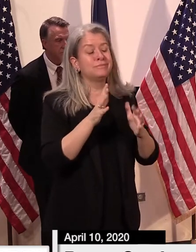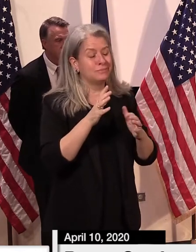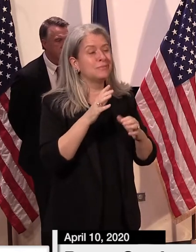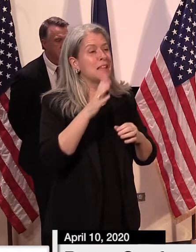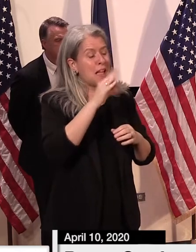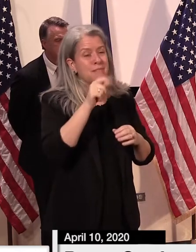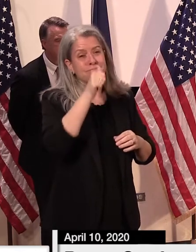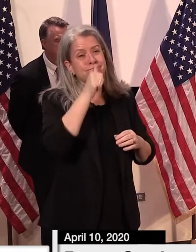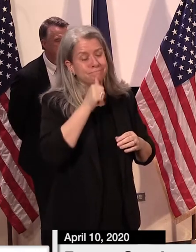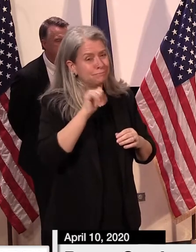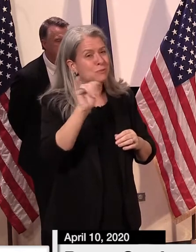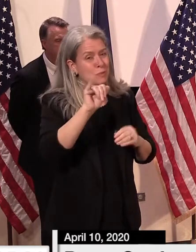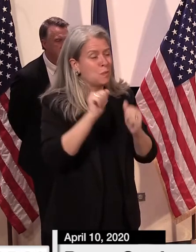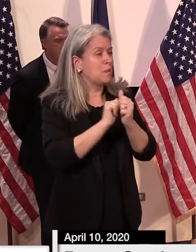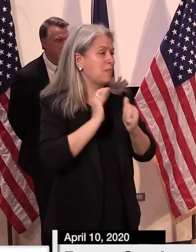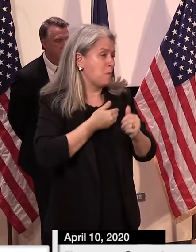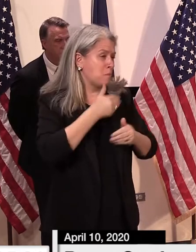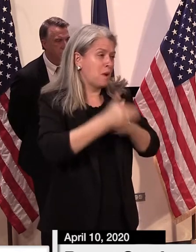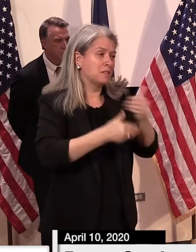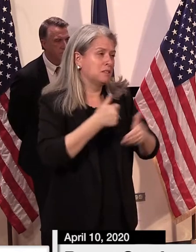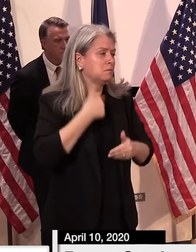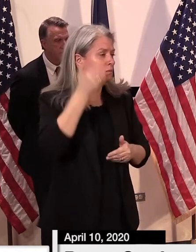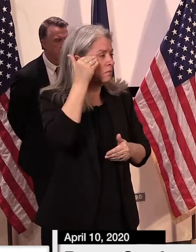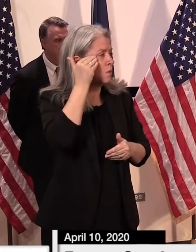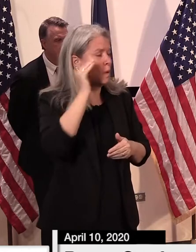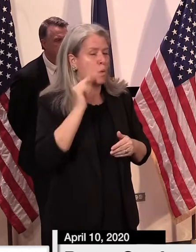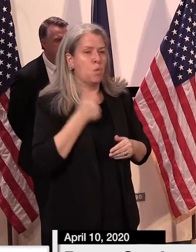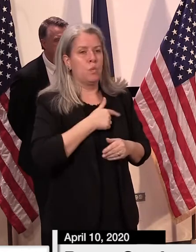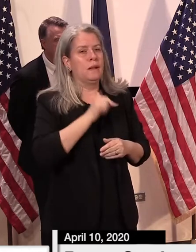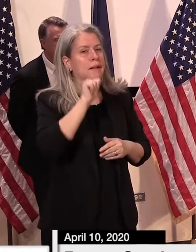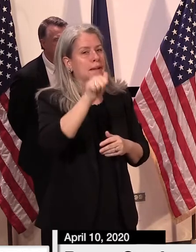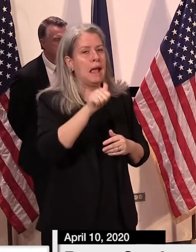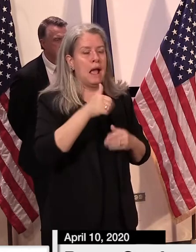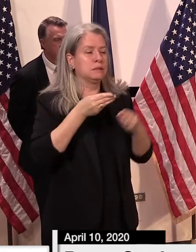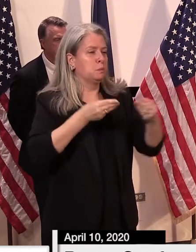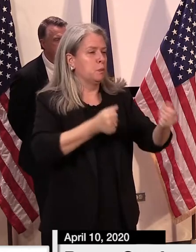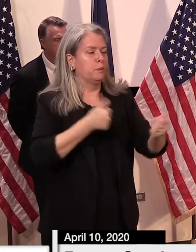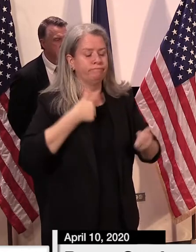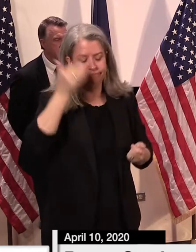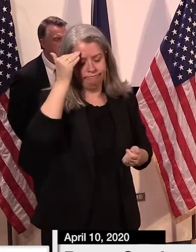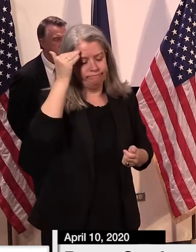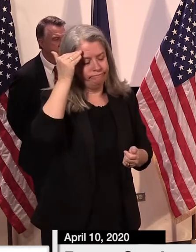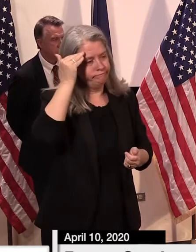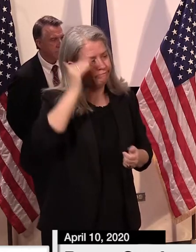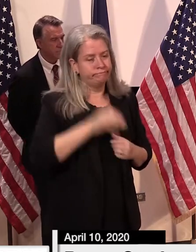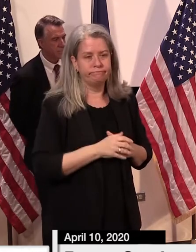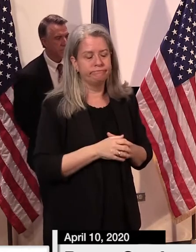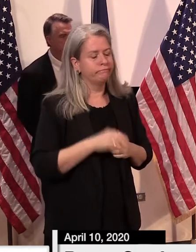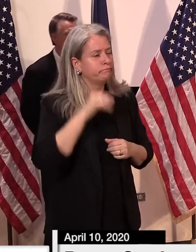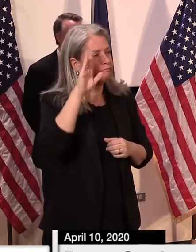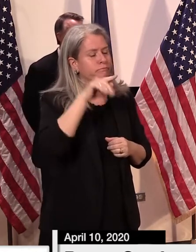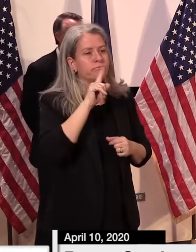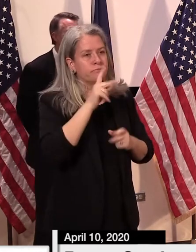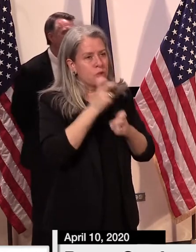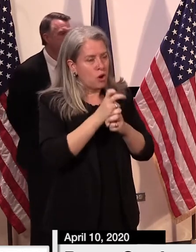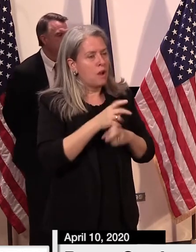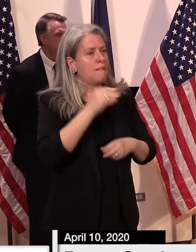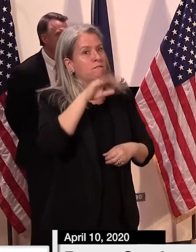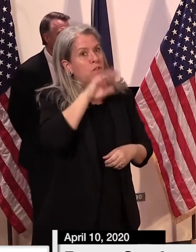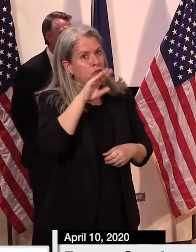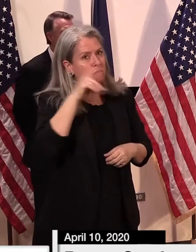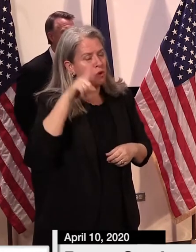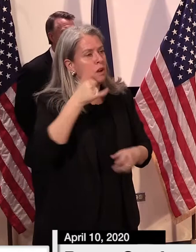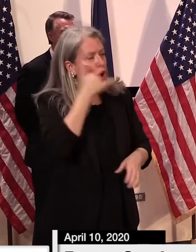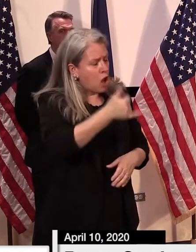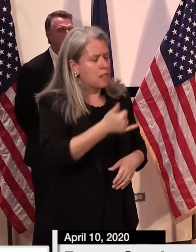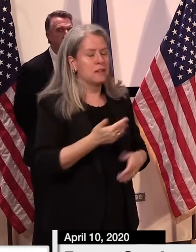also to those who are being patient during this difficult time. We know it's incredibly hard and incredibly frustrating, and